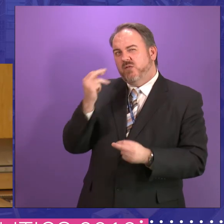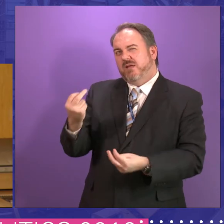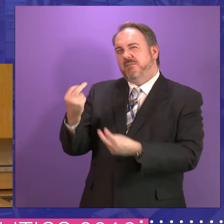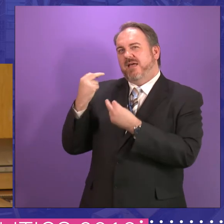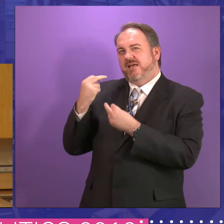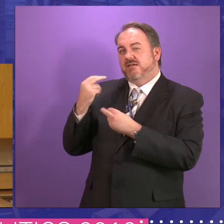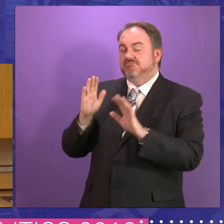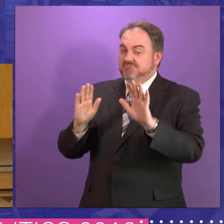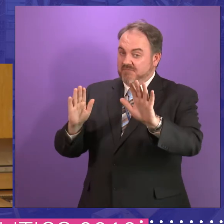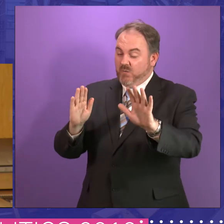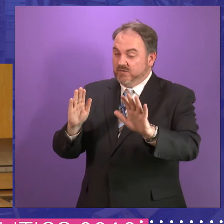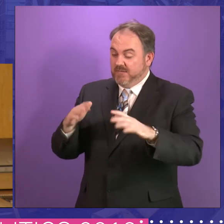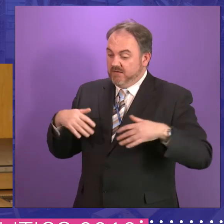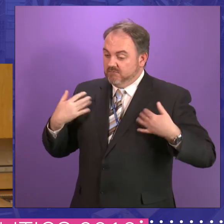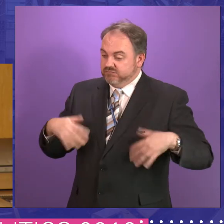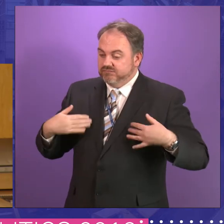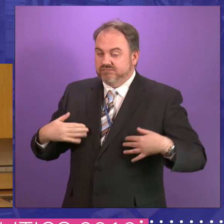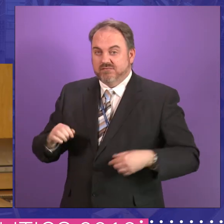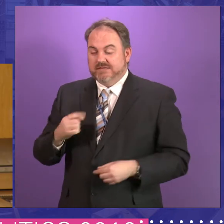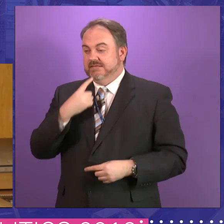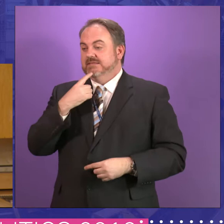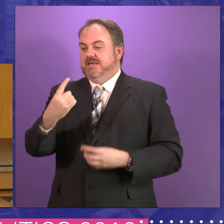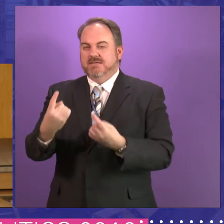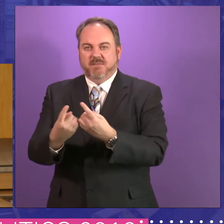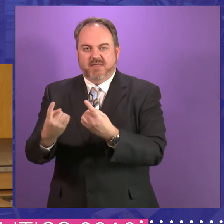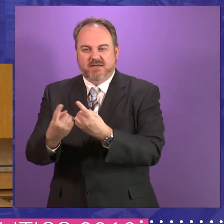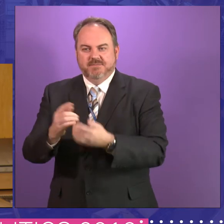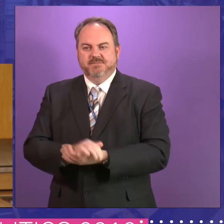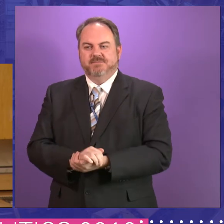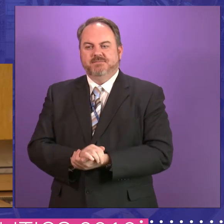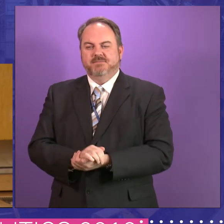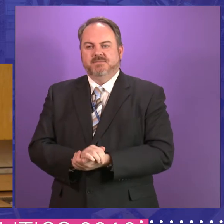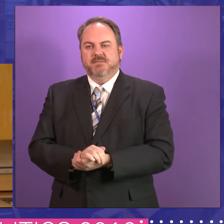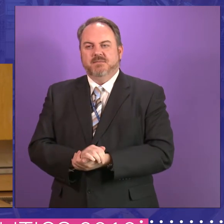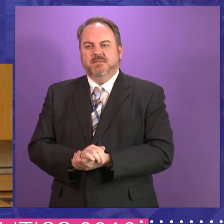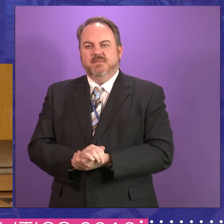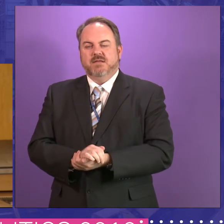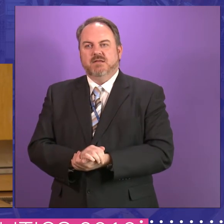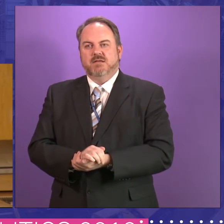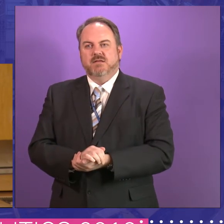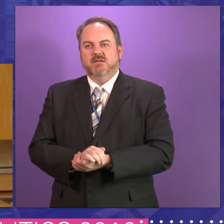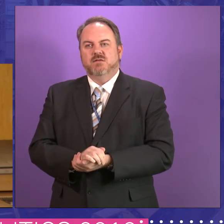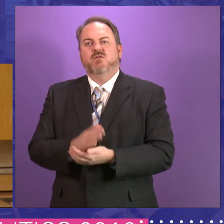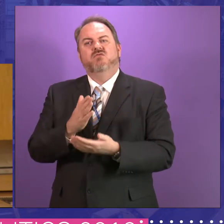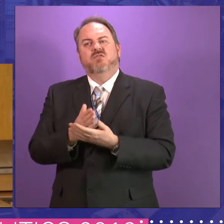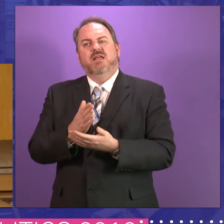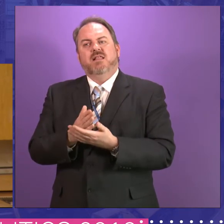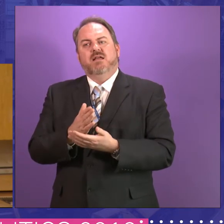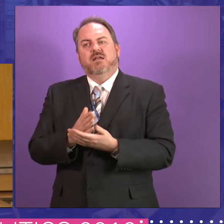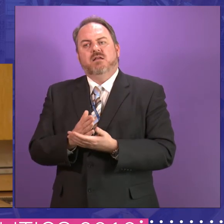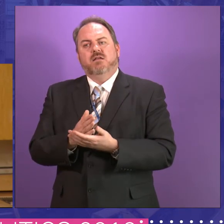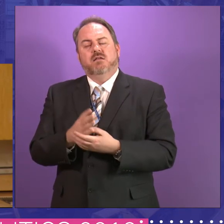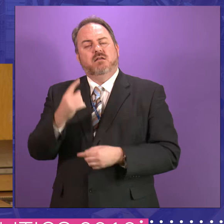And let me be radical here, Kenny, and say that when we started the Scottish Parliament, thinking about the Scottish Parliament from the Convention,